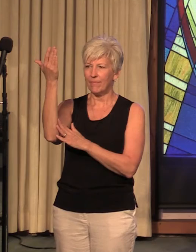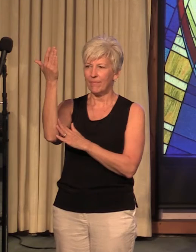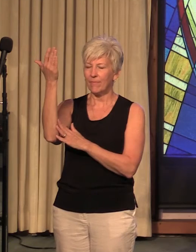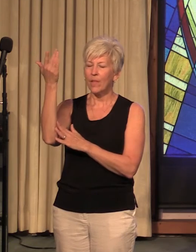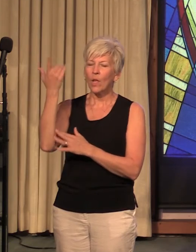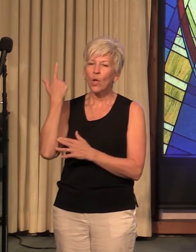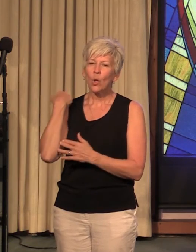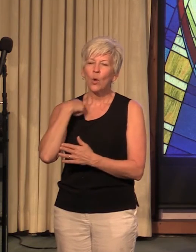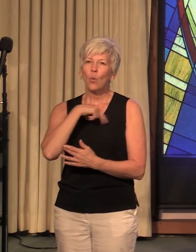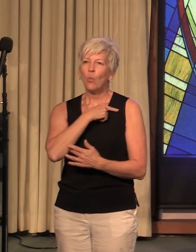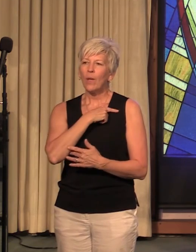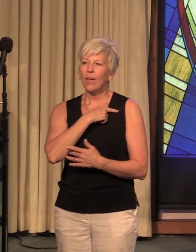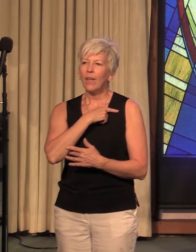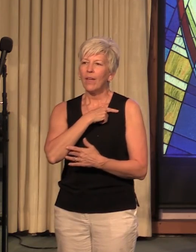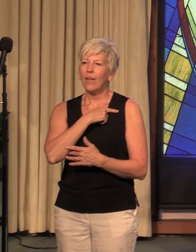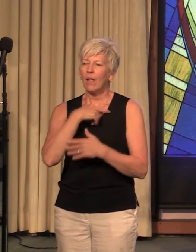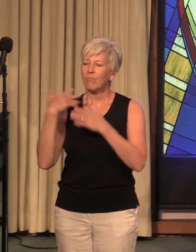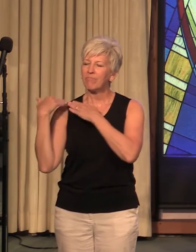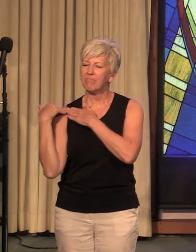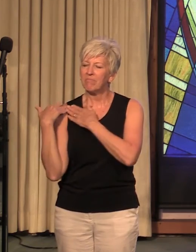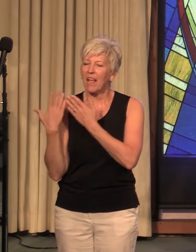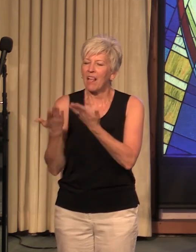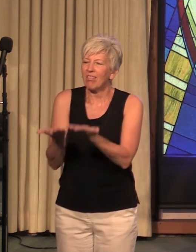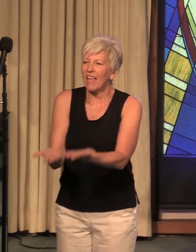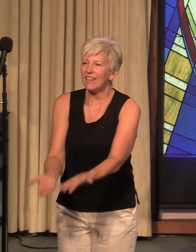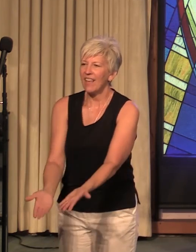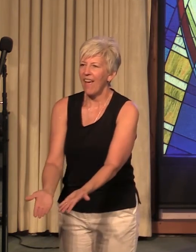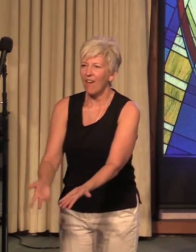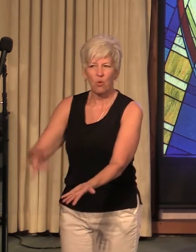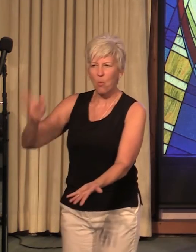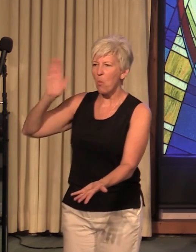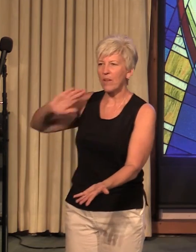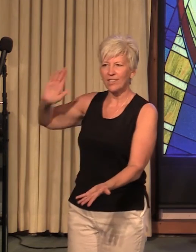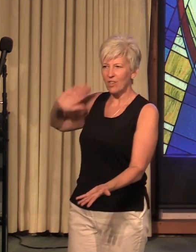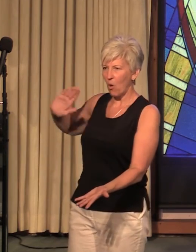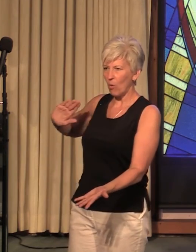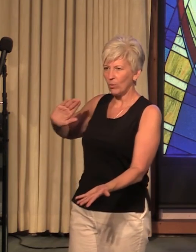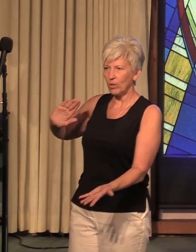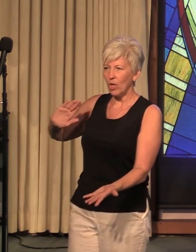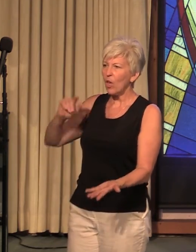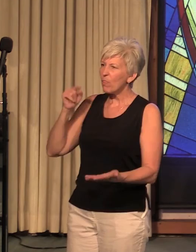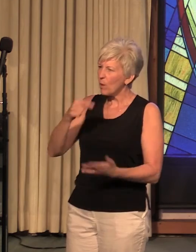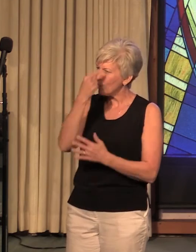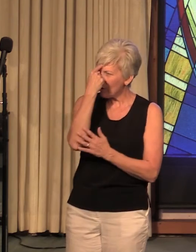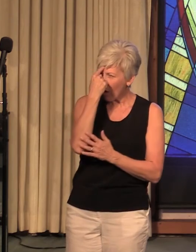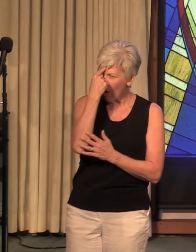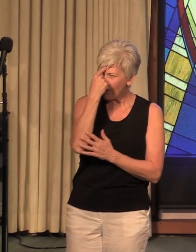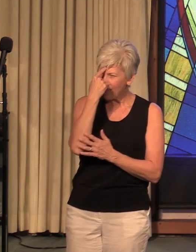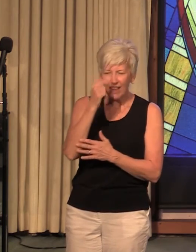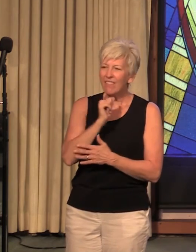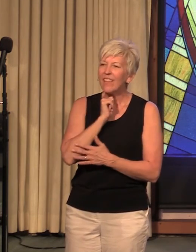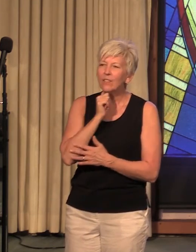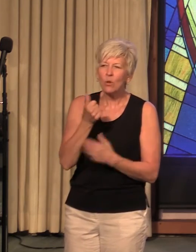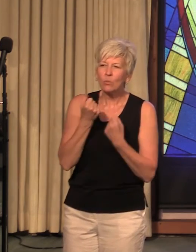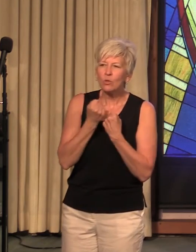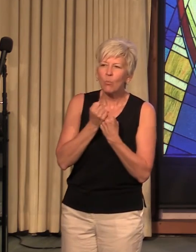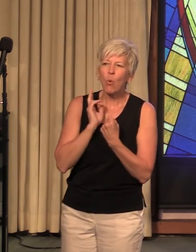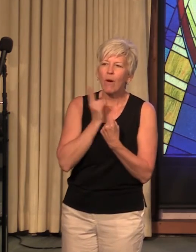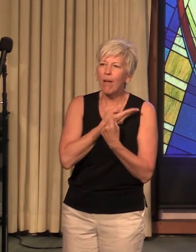we lay down that which is old we allow those thoughts which no longer support us to fall away